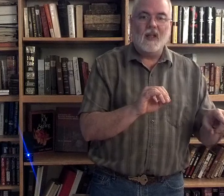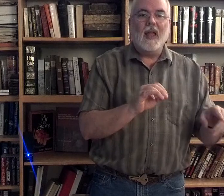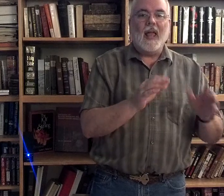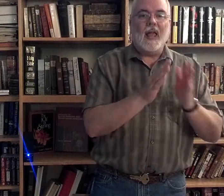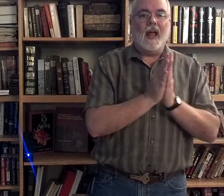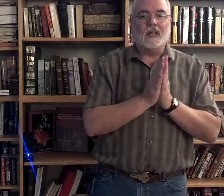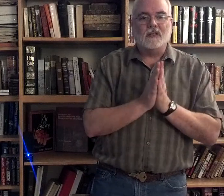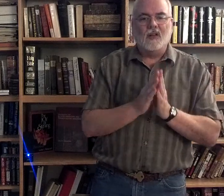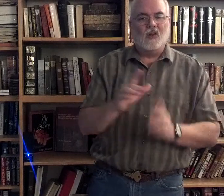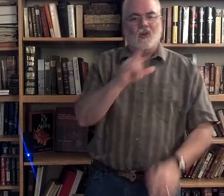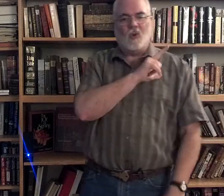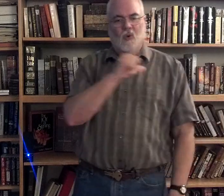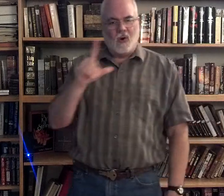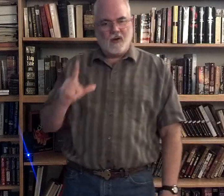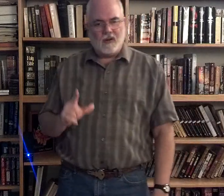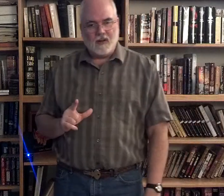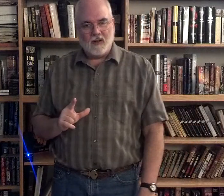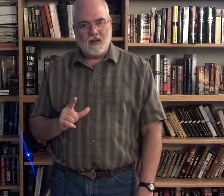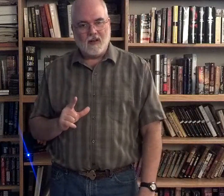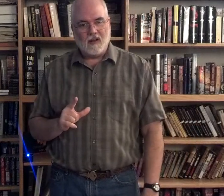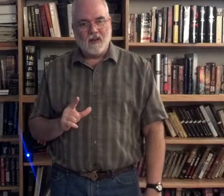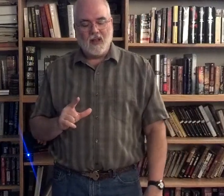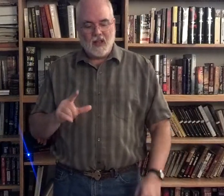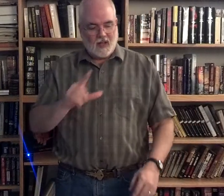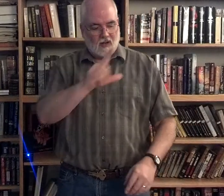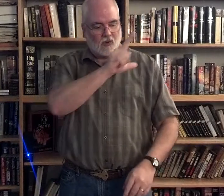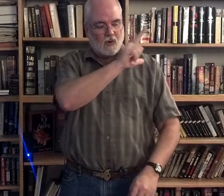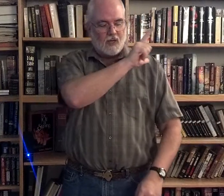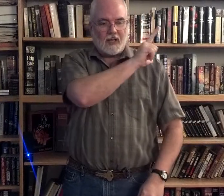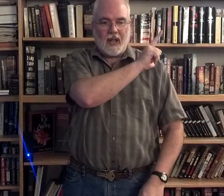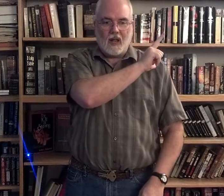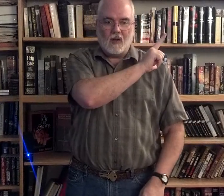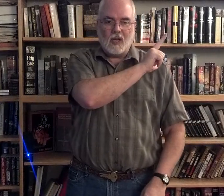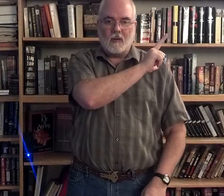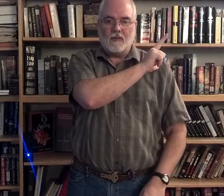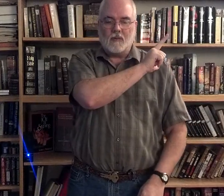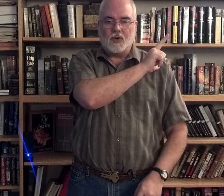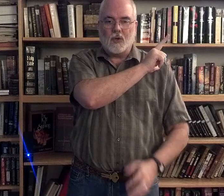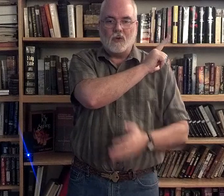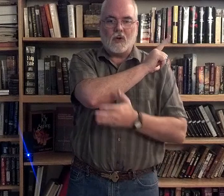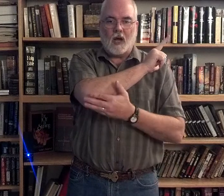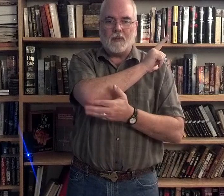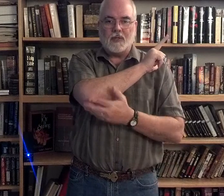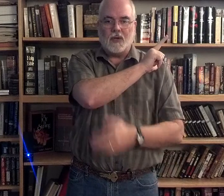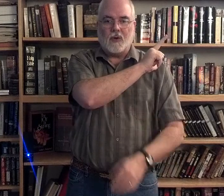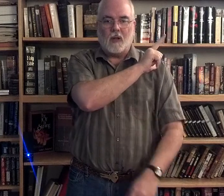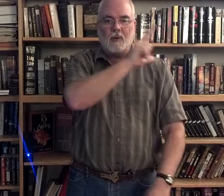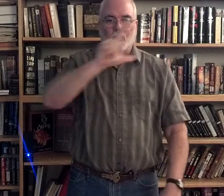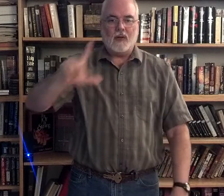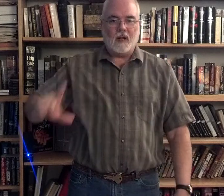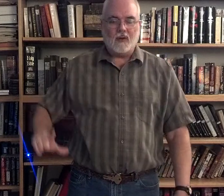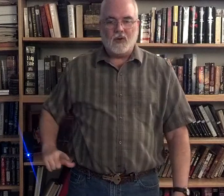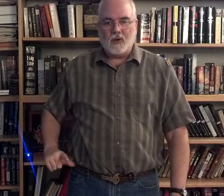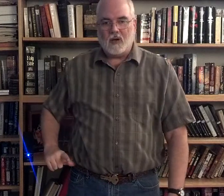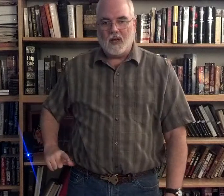Ask, Lord, Lord is an L coming from the shoulder opposite your elbow, down to your hip,